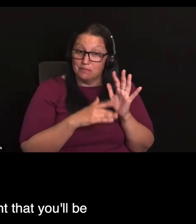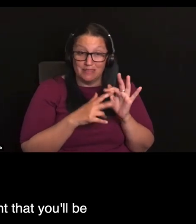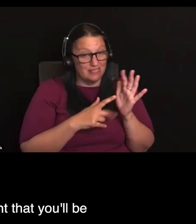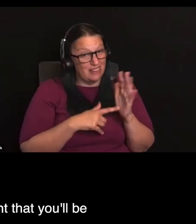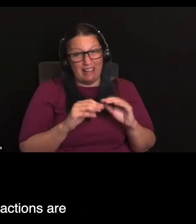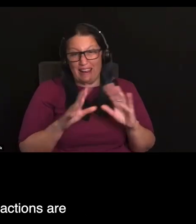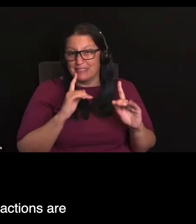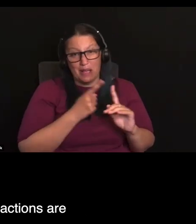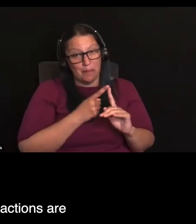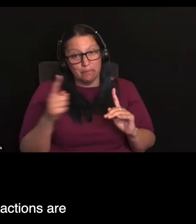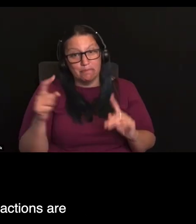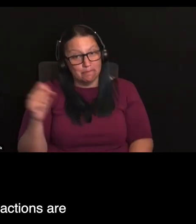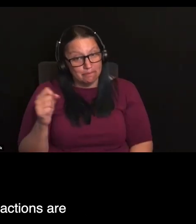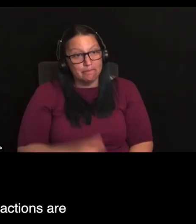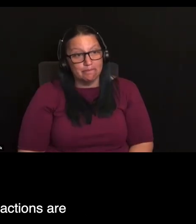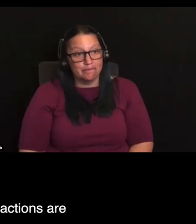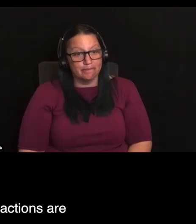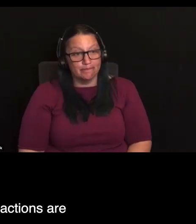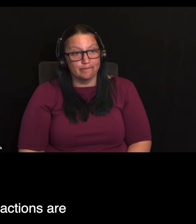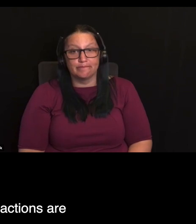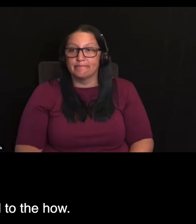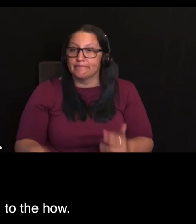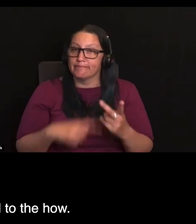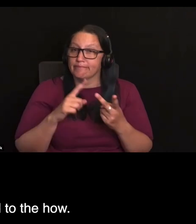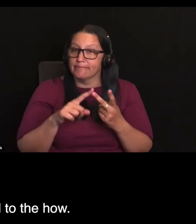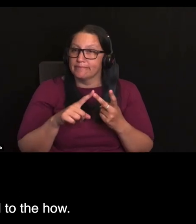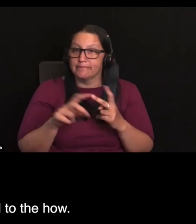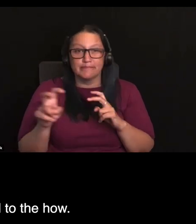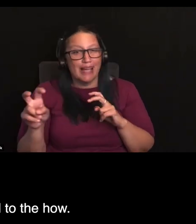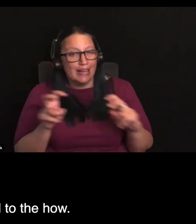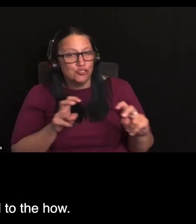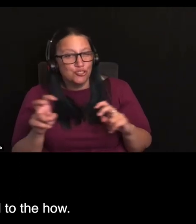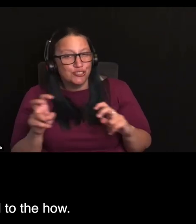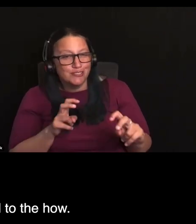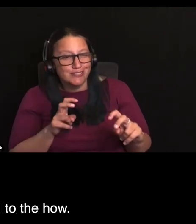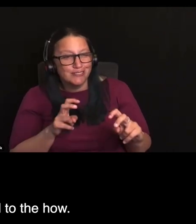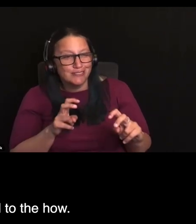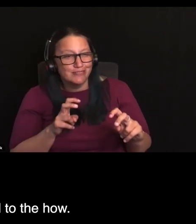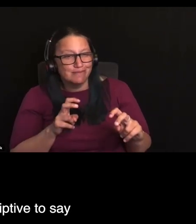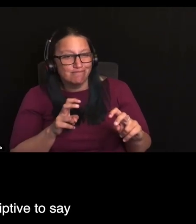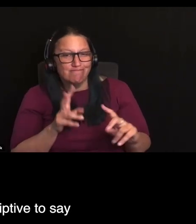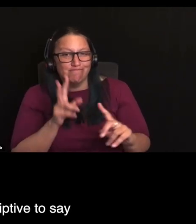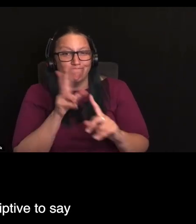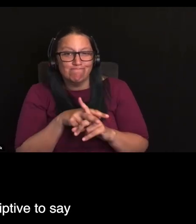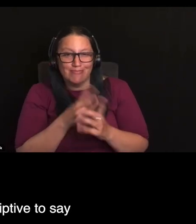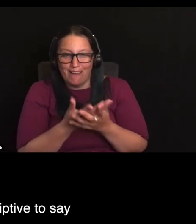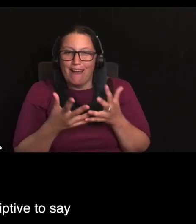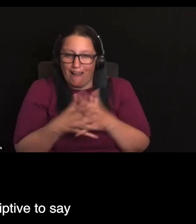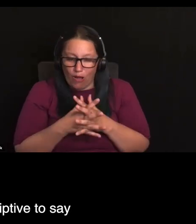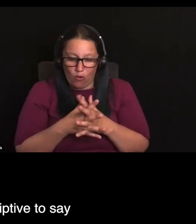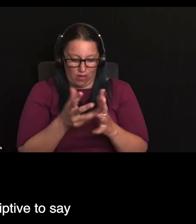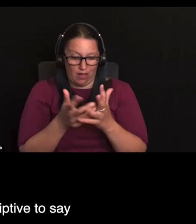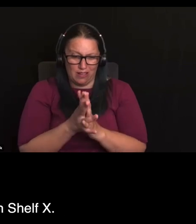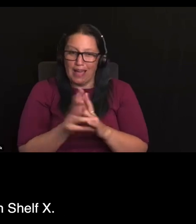that you'll be assessed against, but those actions are really proportionately applied to the how. So we're not being so